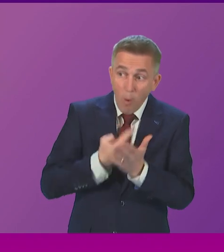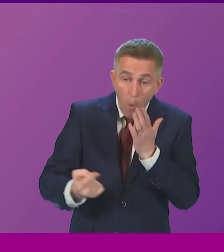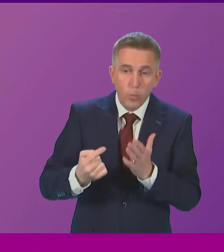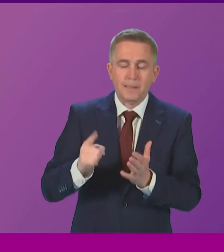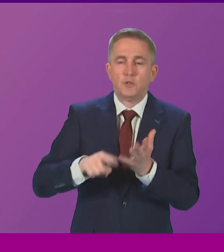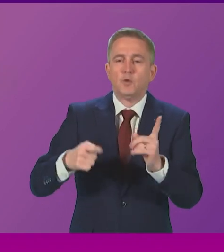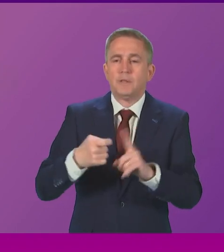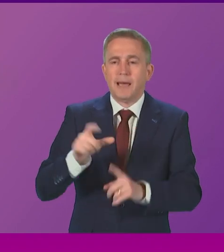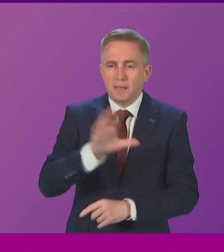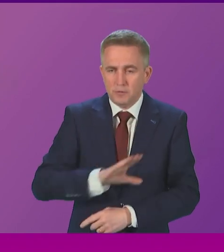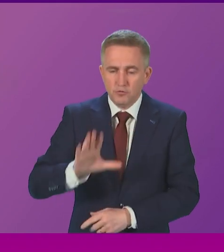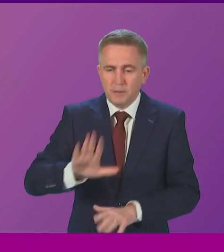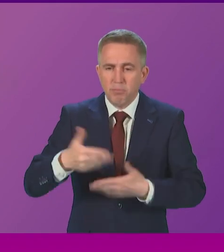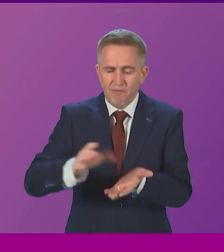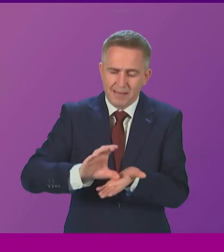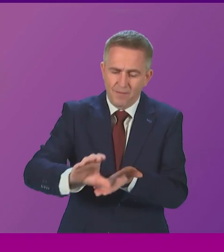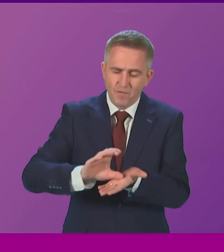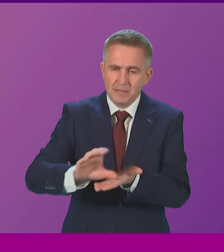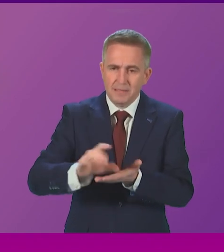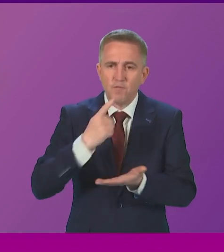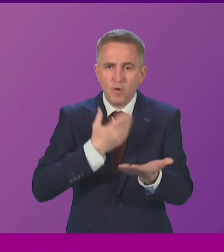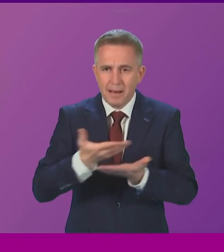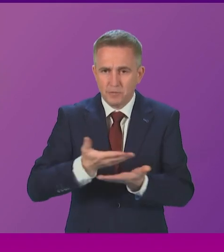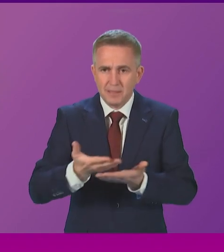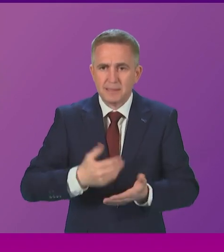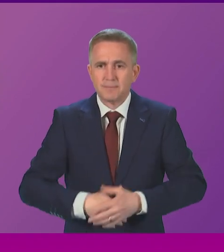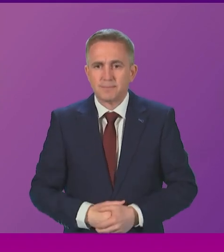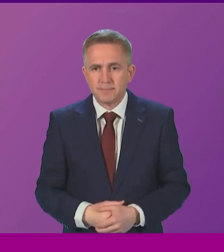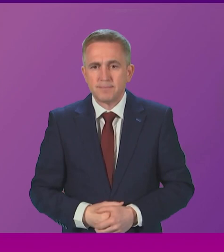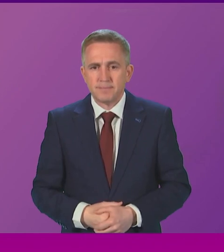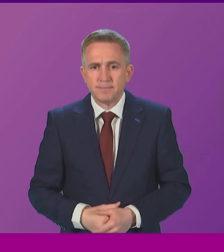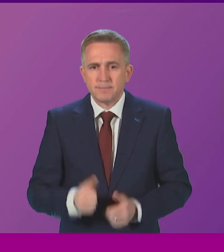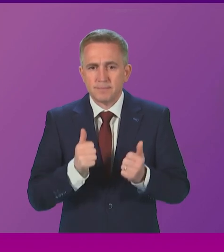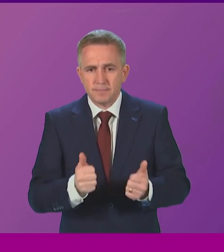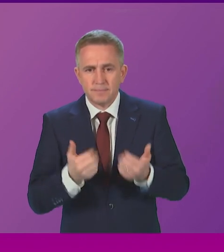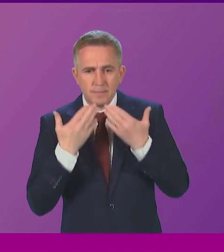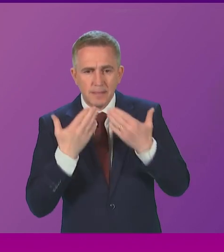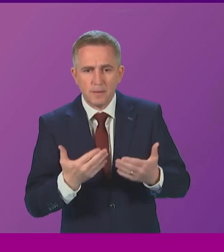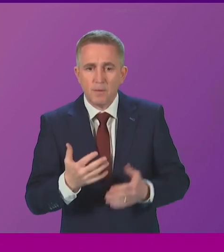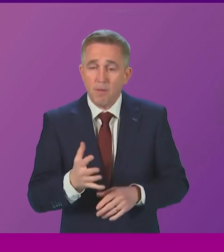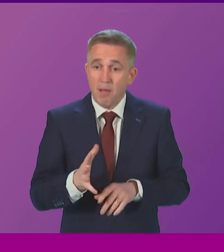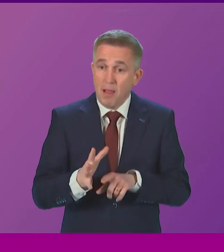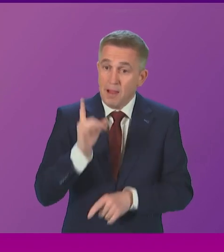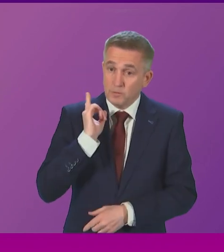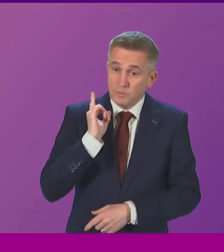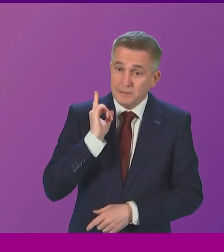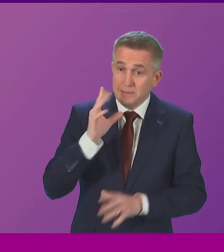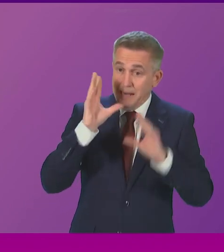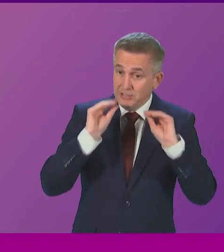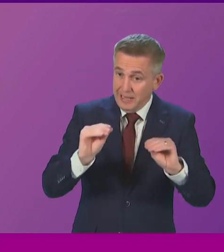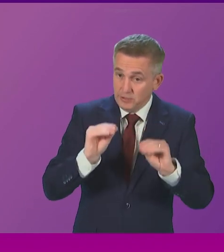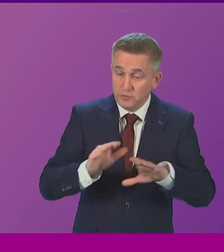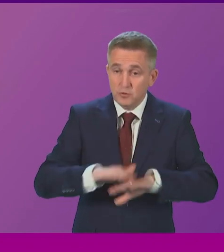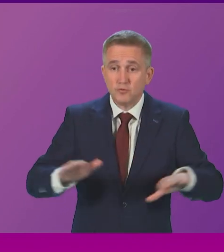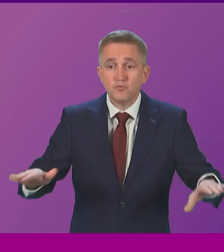in this way. Pam Gossel. I thank the Minister for that response. Last week the Education, Children and Young